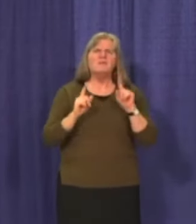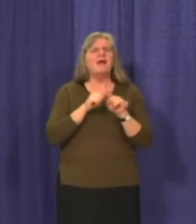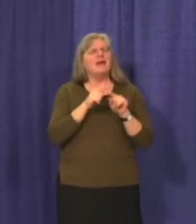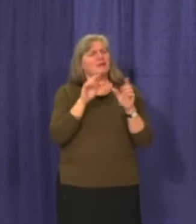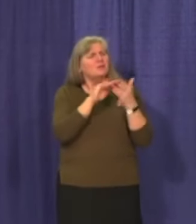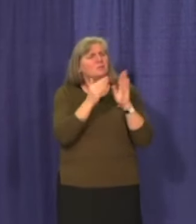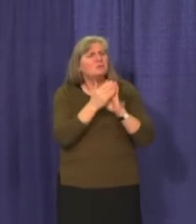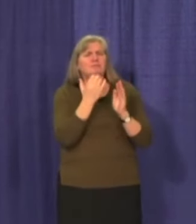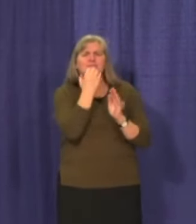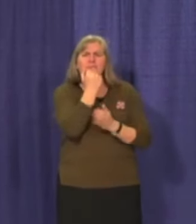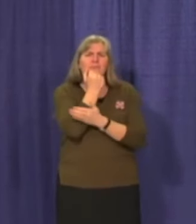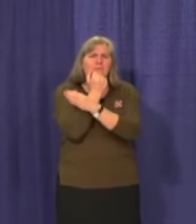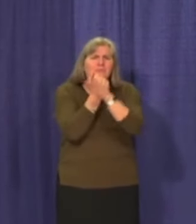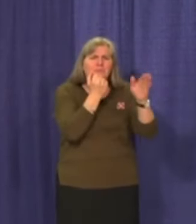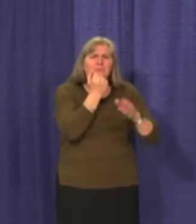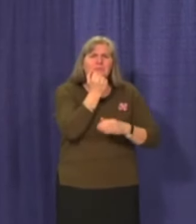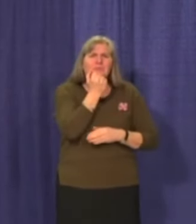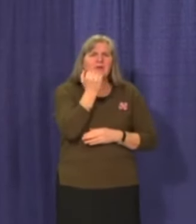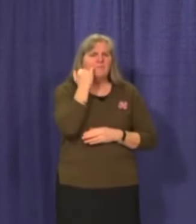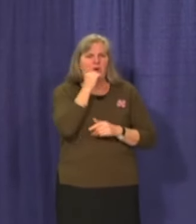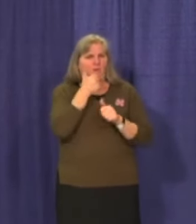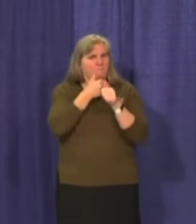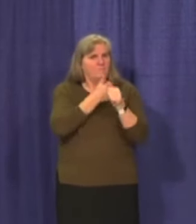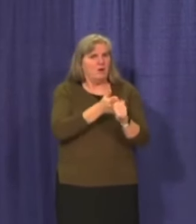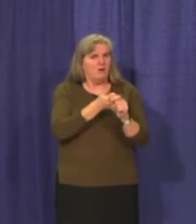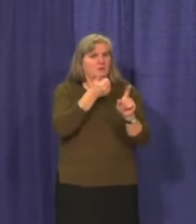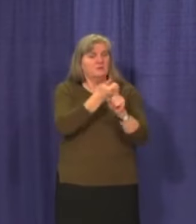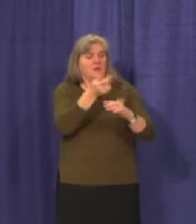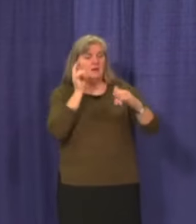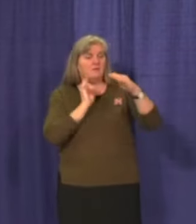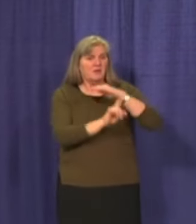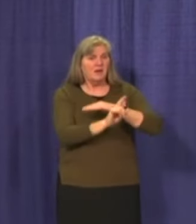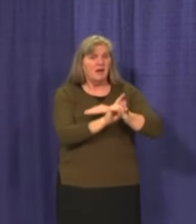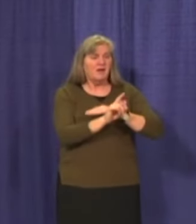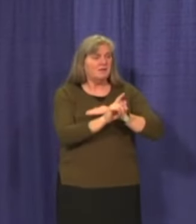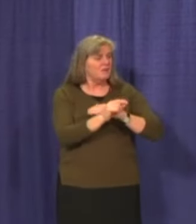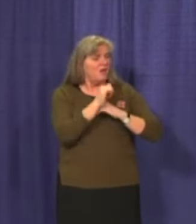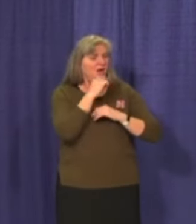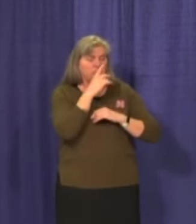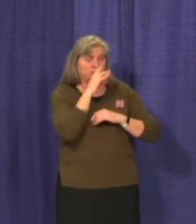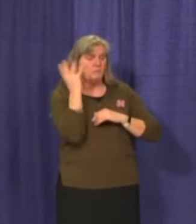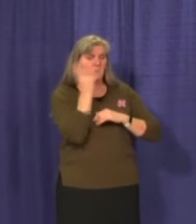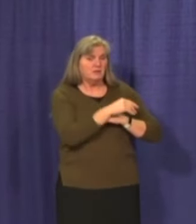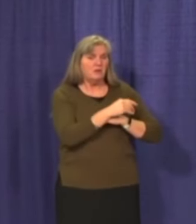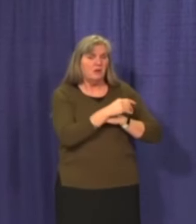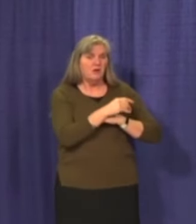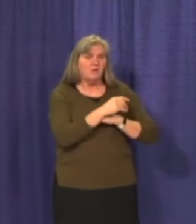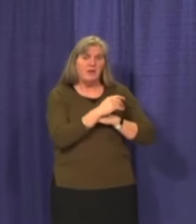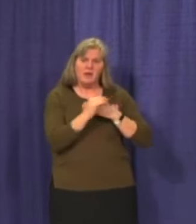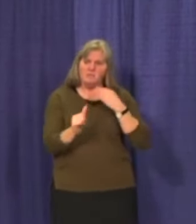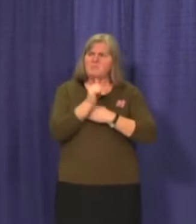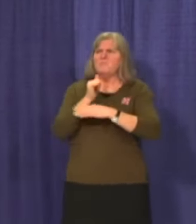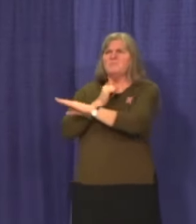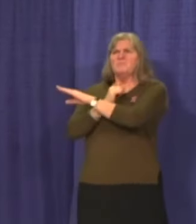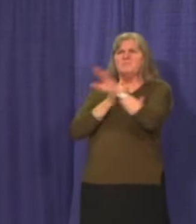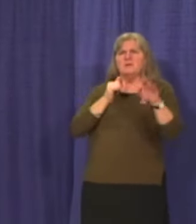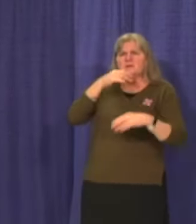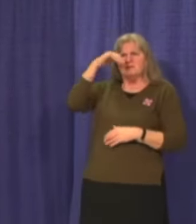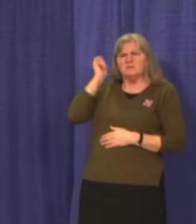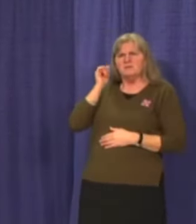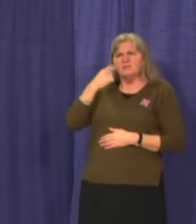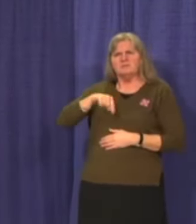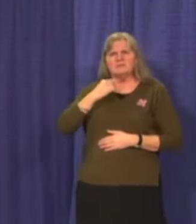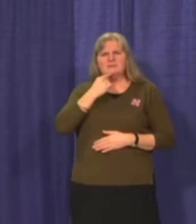Anyone who violates the self-isolation requirements puts all Yukoners at risk and we take these actions very seriously.